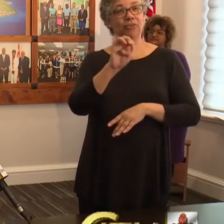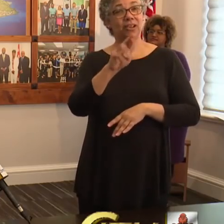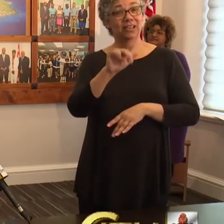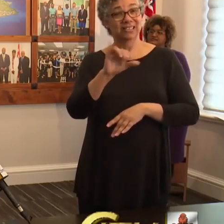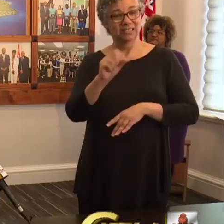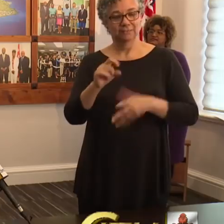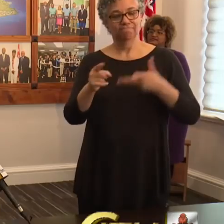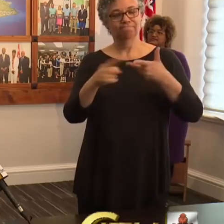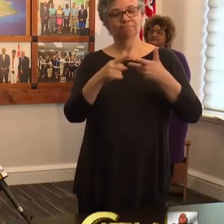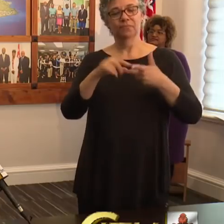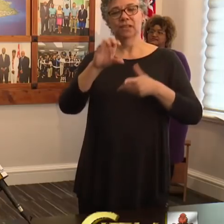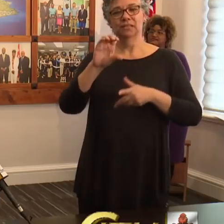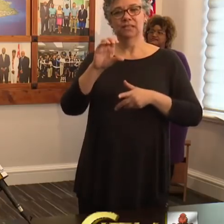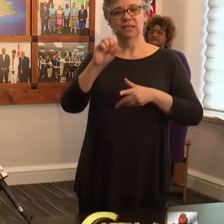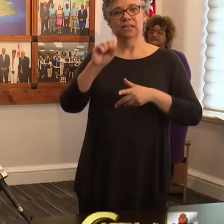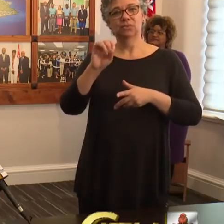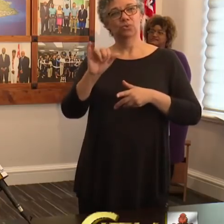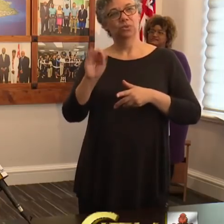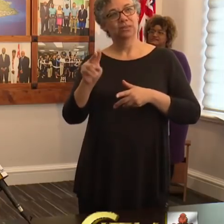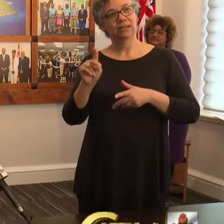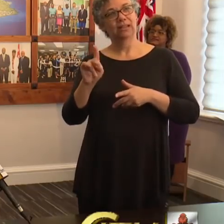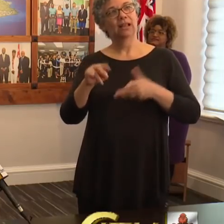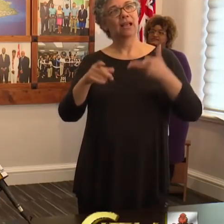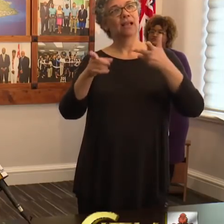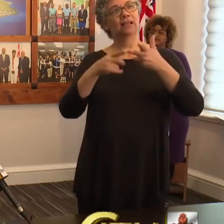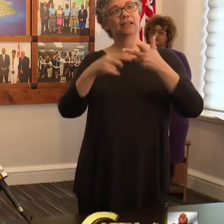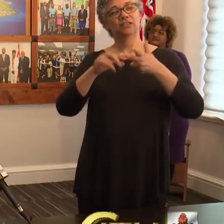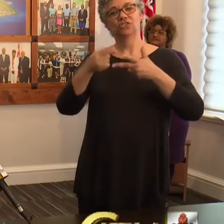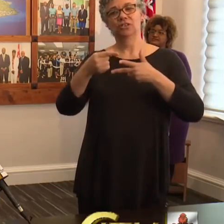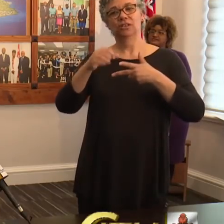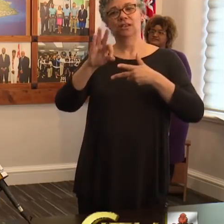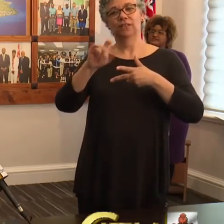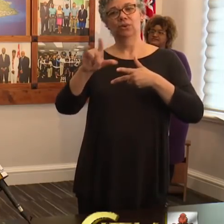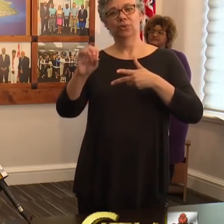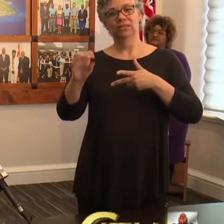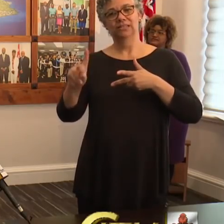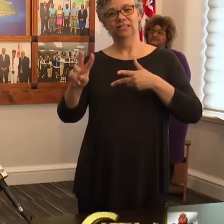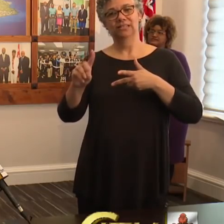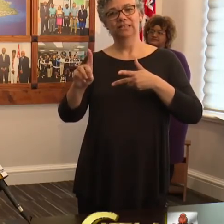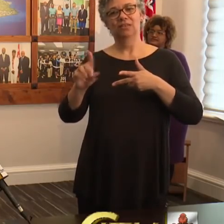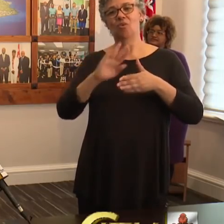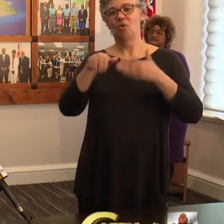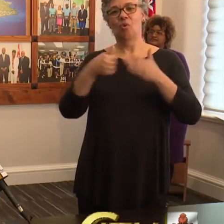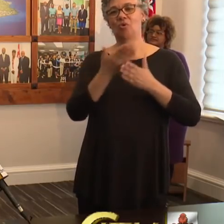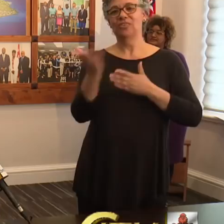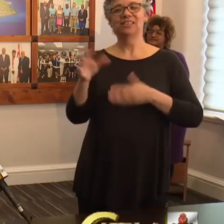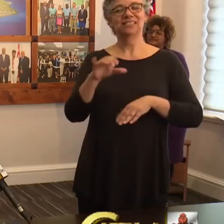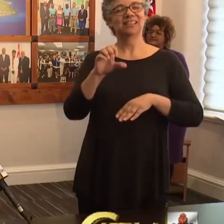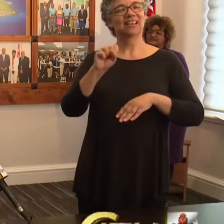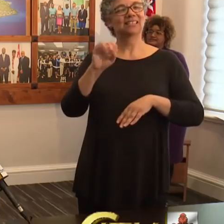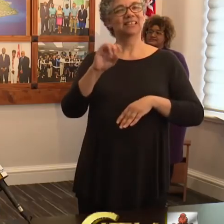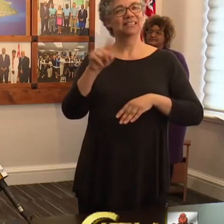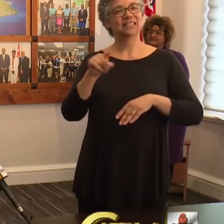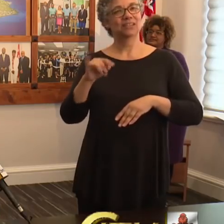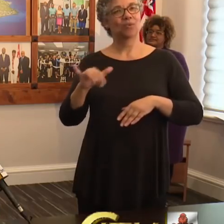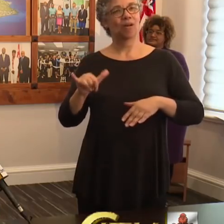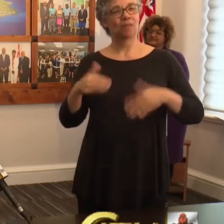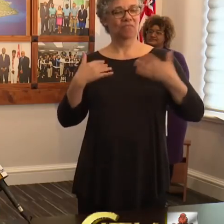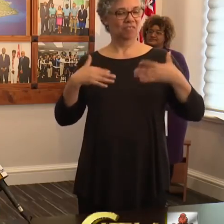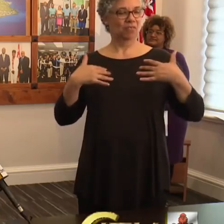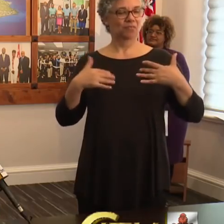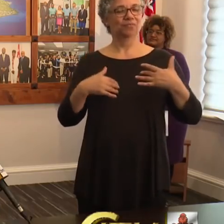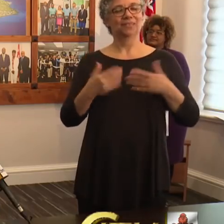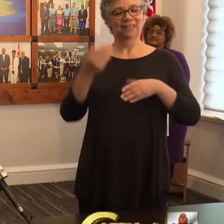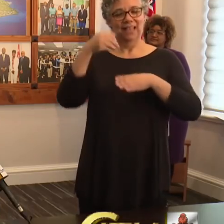at Revive Boutique, Dr. Dina Phillips and Ms. Gina Flood at All Things Sassy. Yes, we are entering into a period